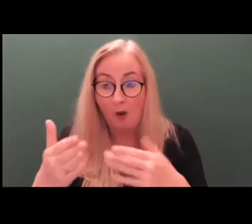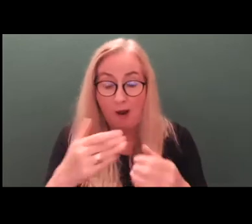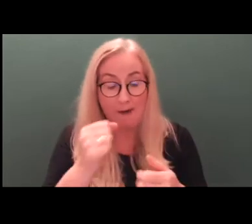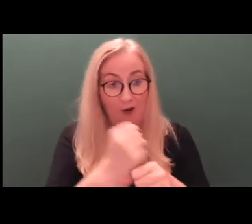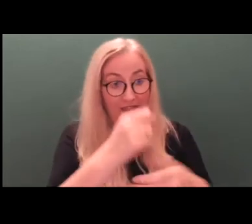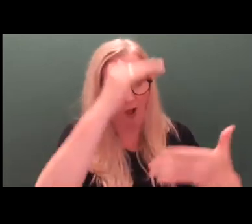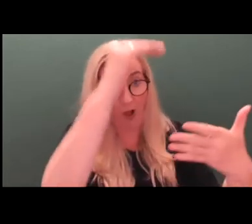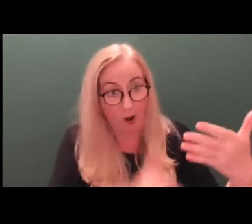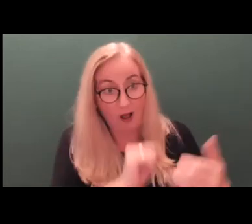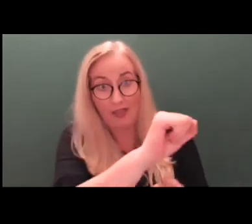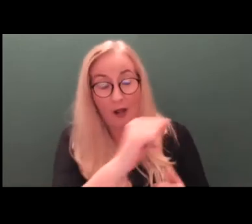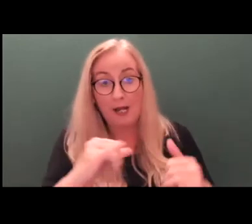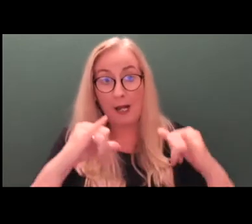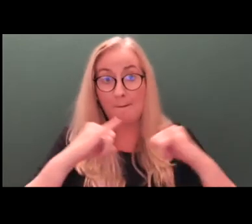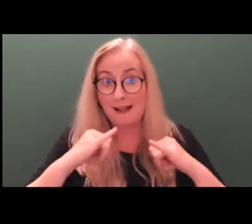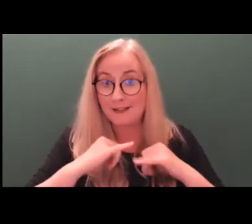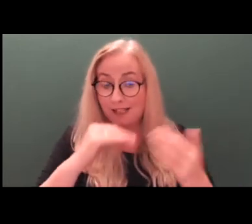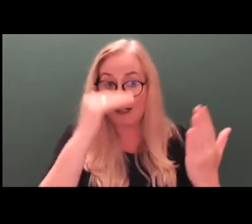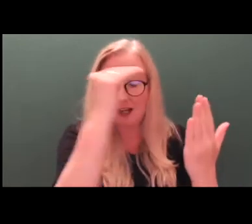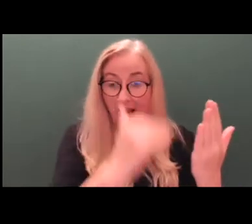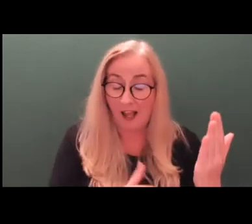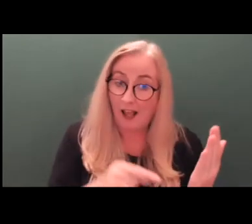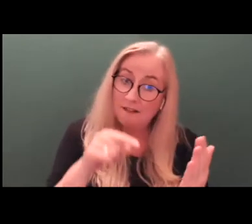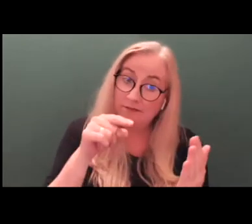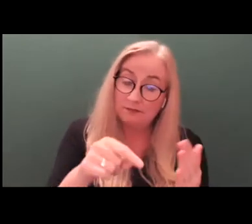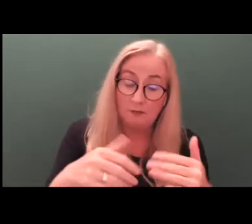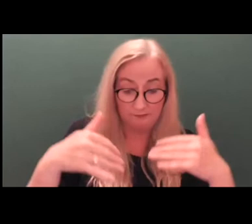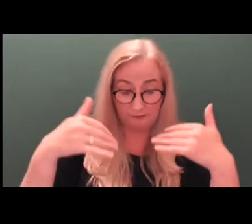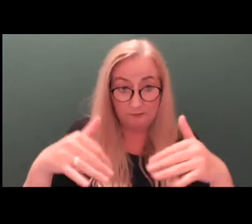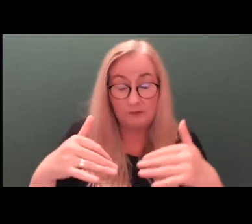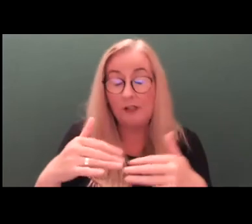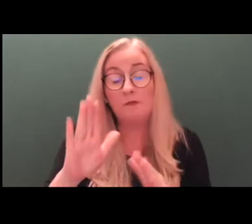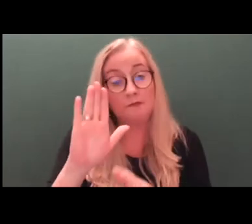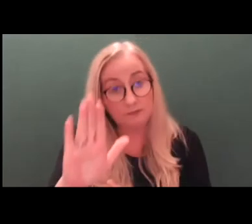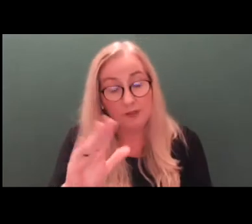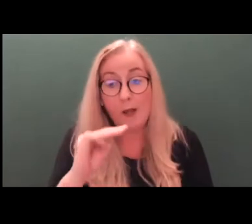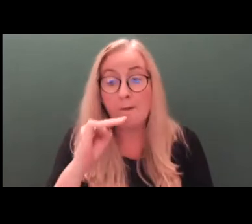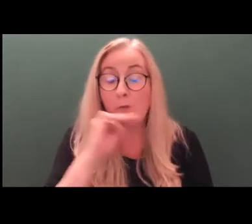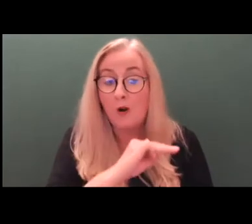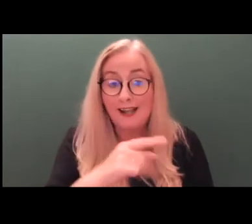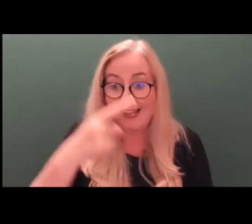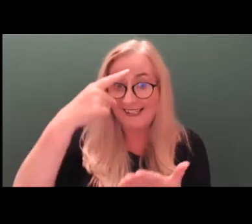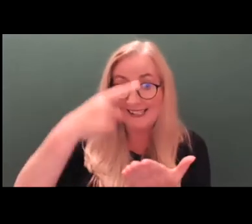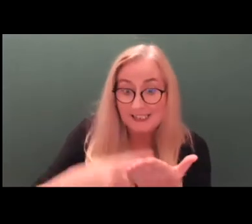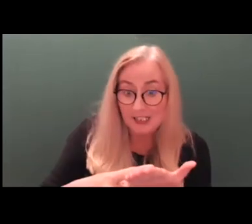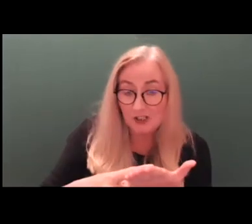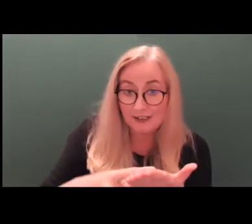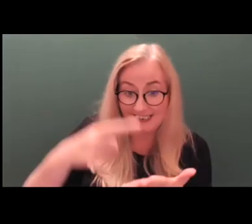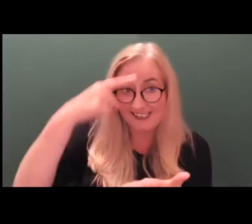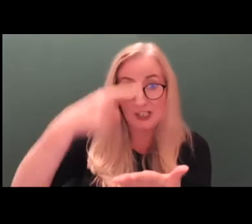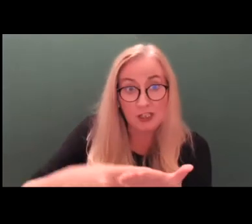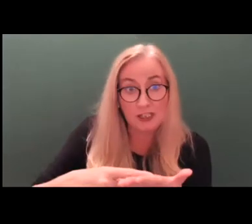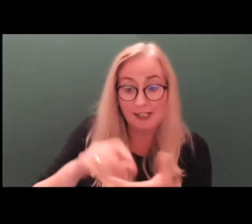And it is absolutely vital that those decisions be made. On the